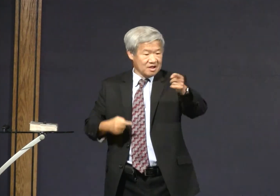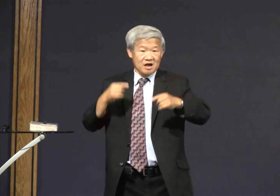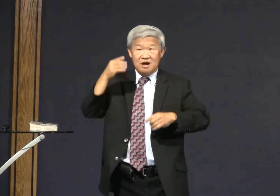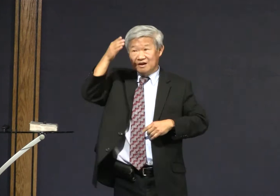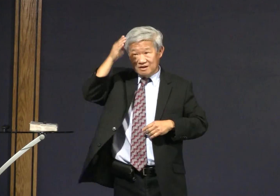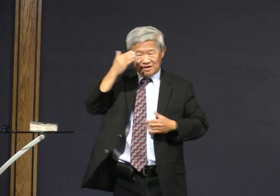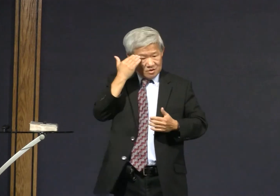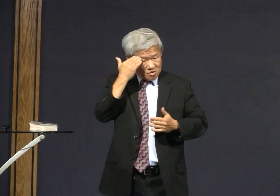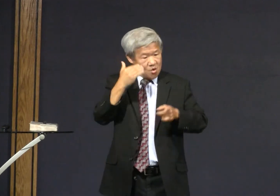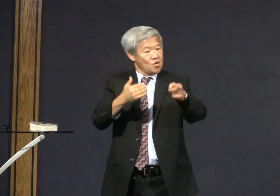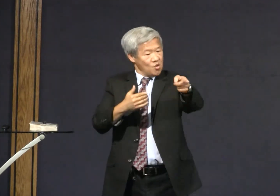wrong.